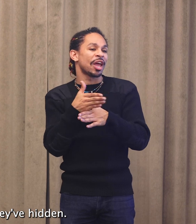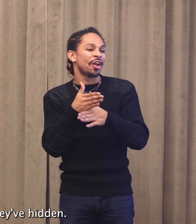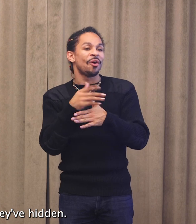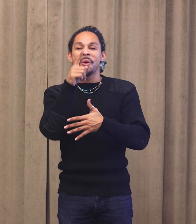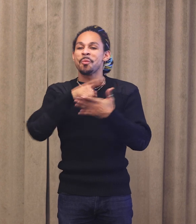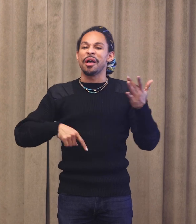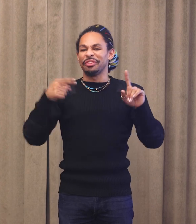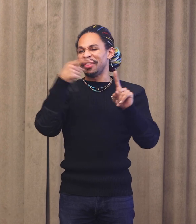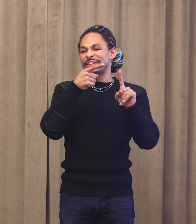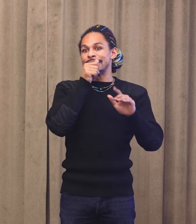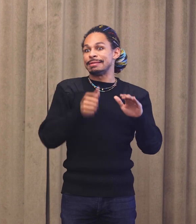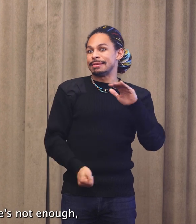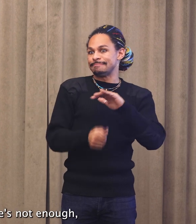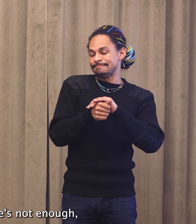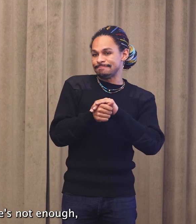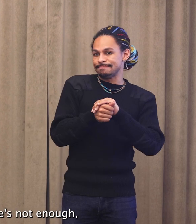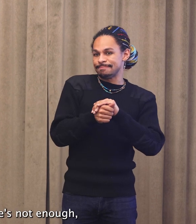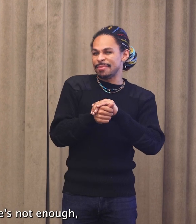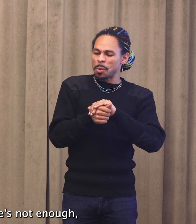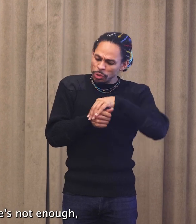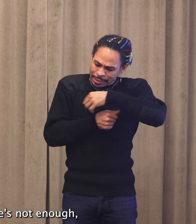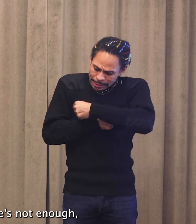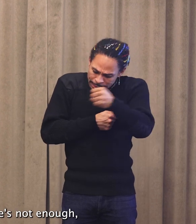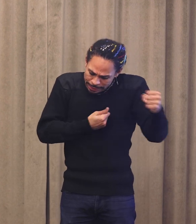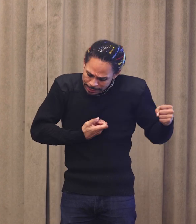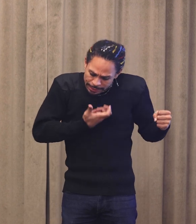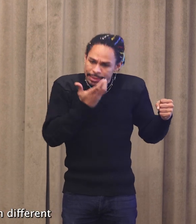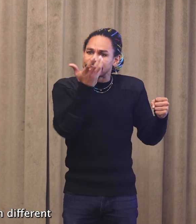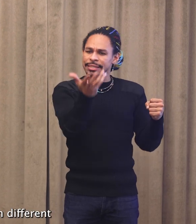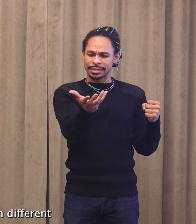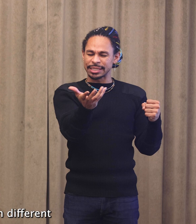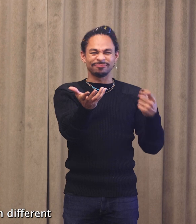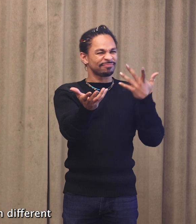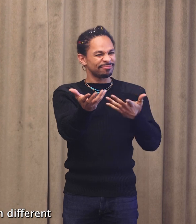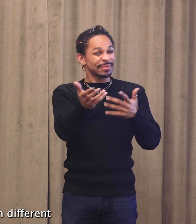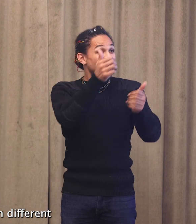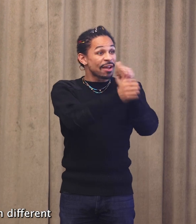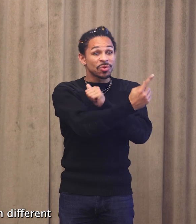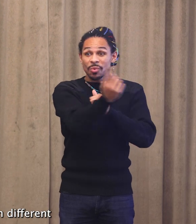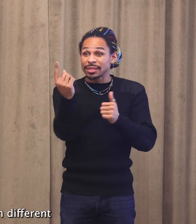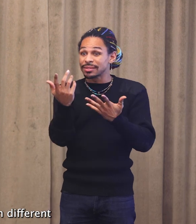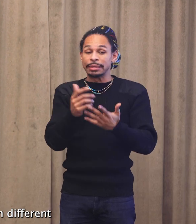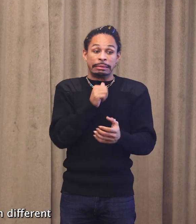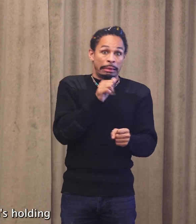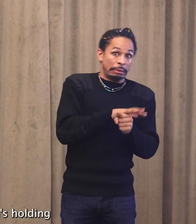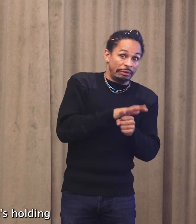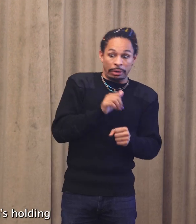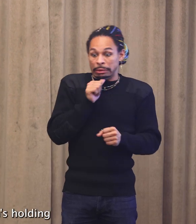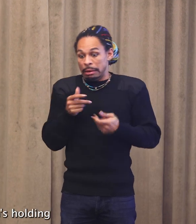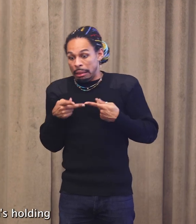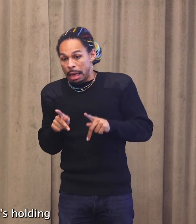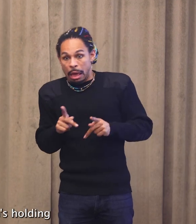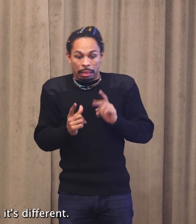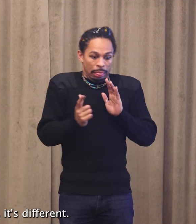that they've hidden. And while everyone's not enough, not allowed is different, and